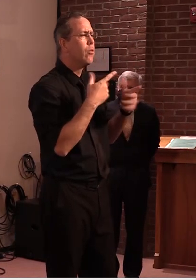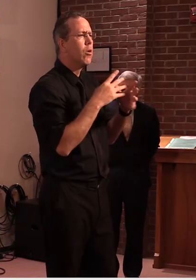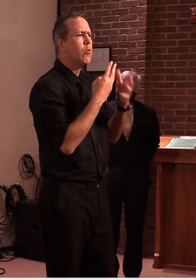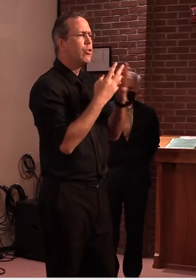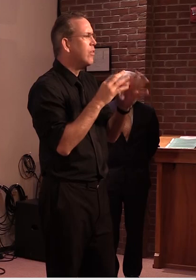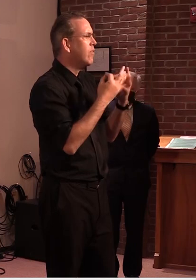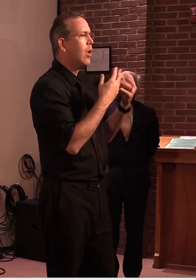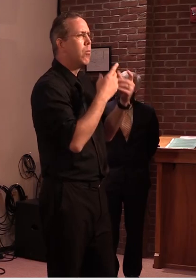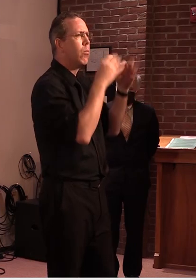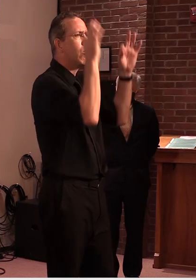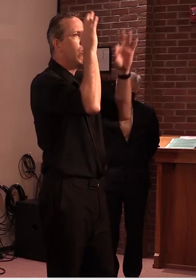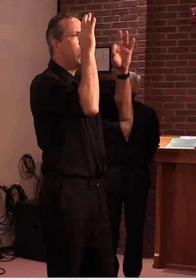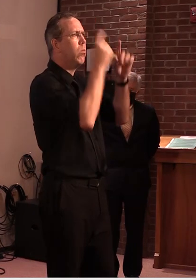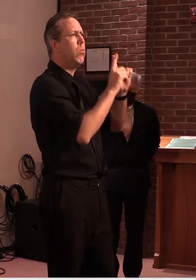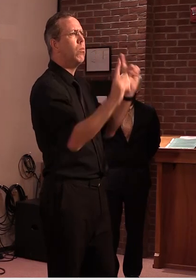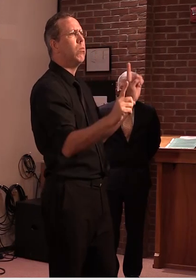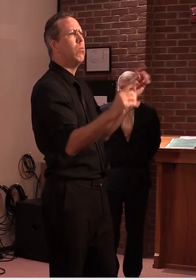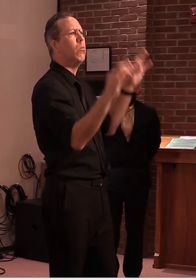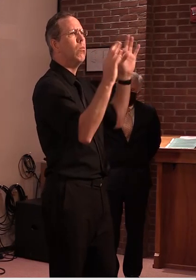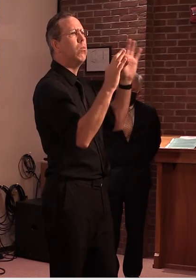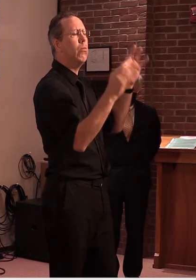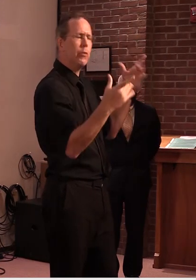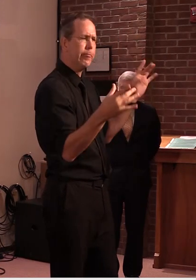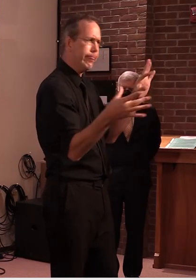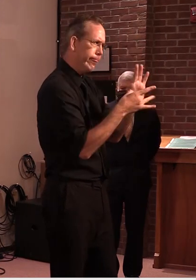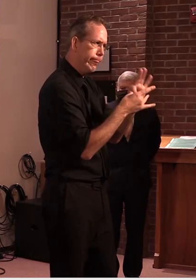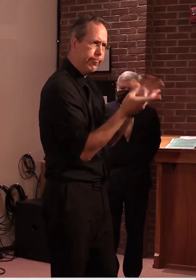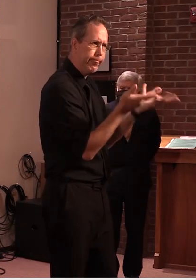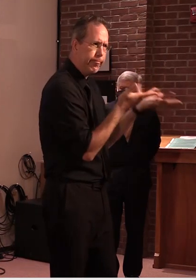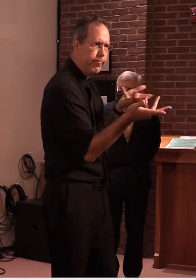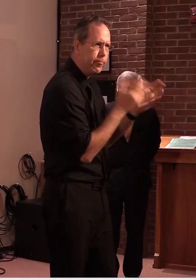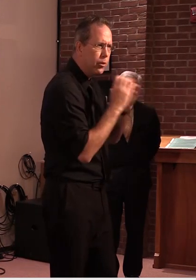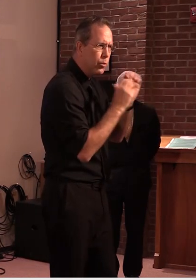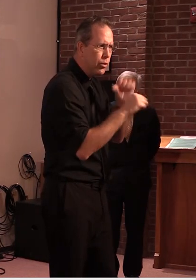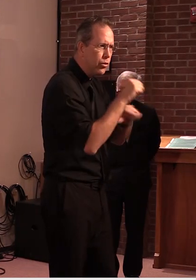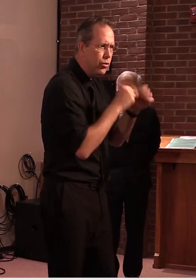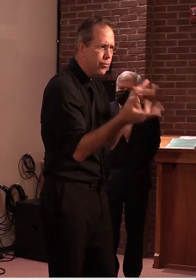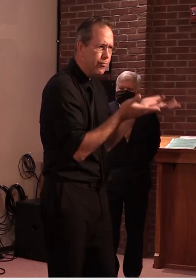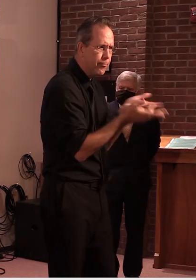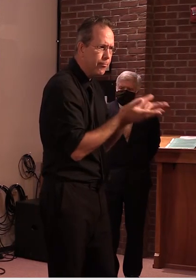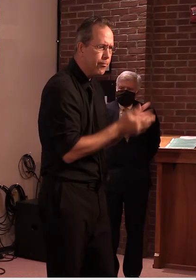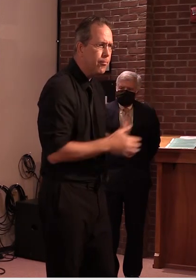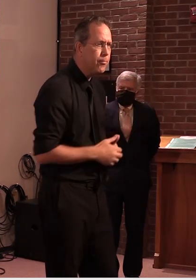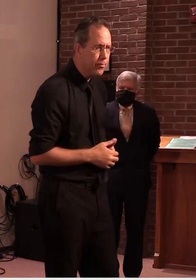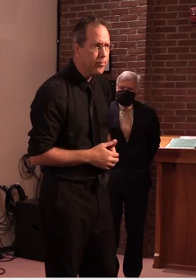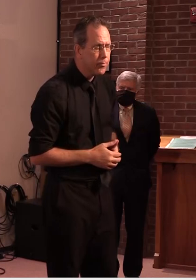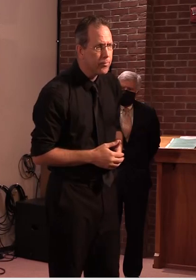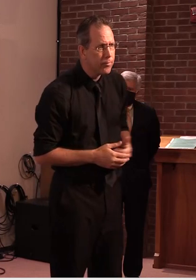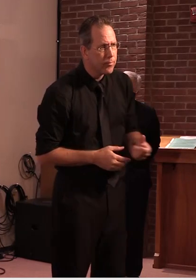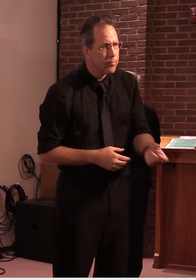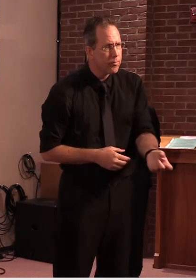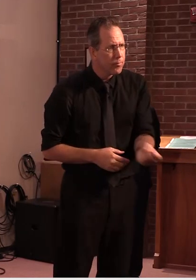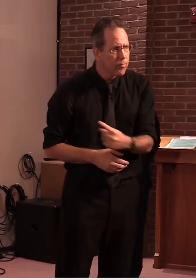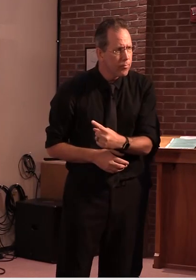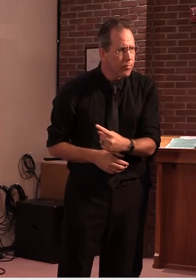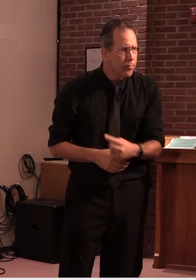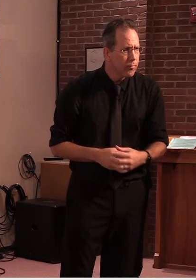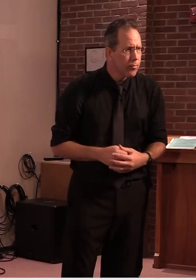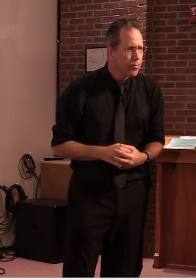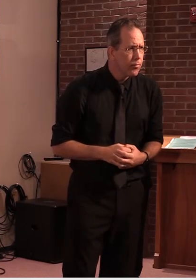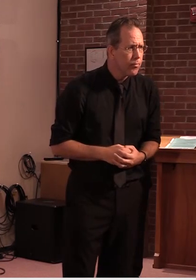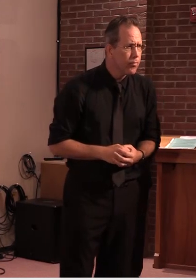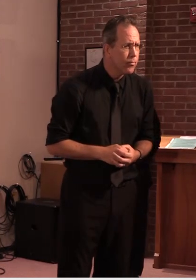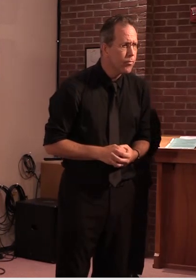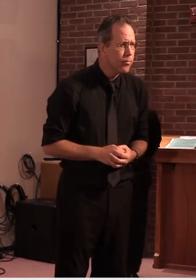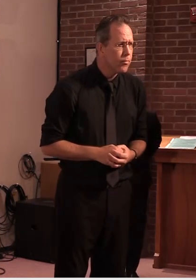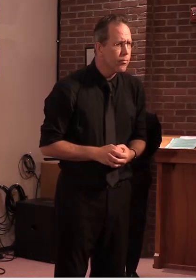like recreation opportunities is there any way for them to get out no as part of the protocol um you know again they've